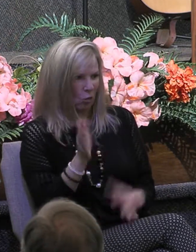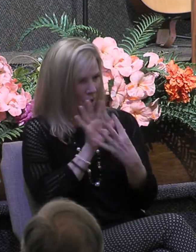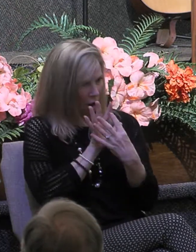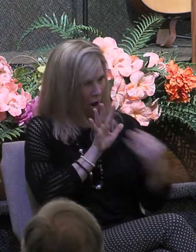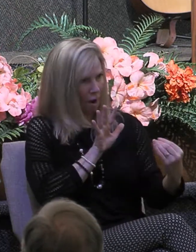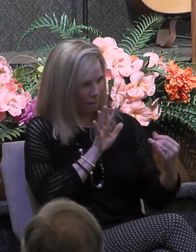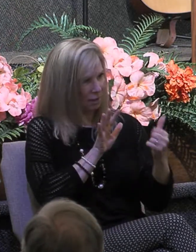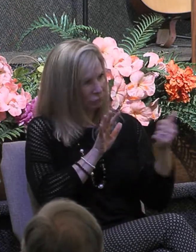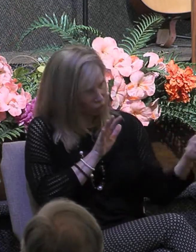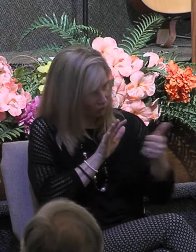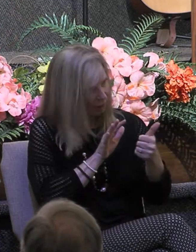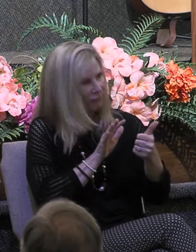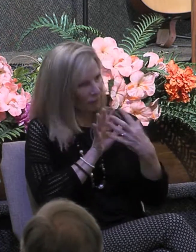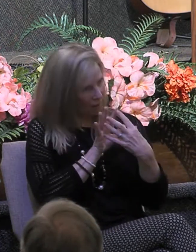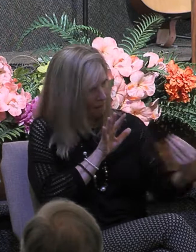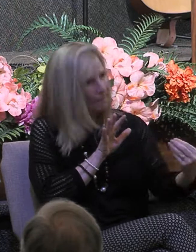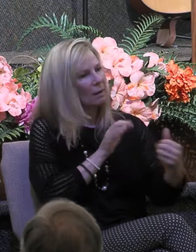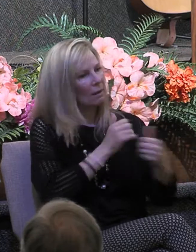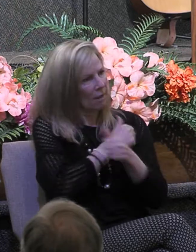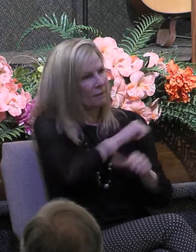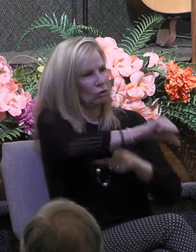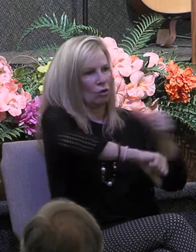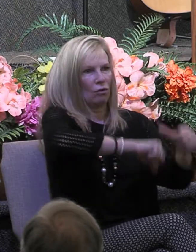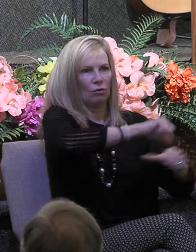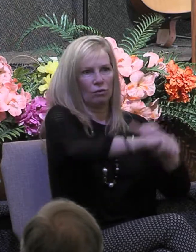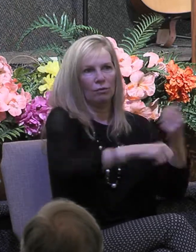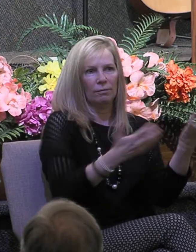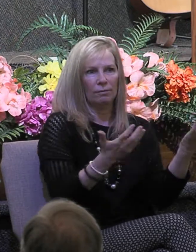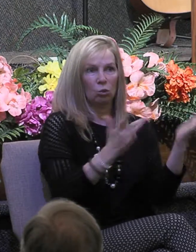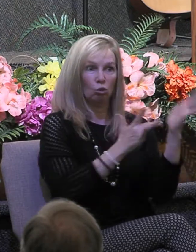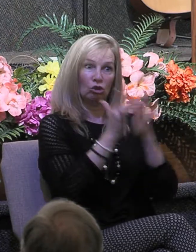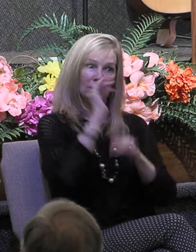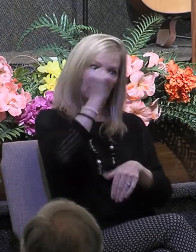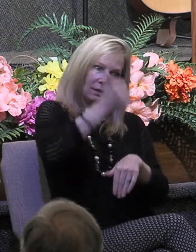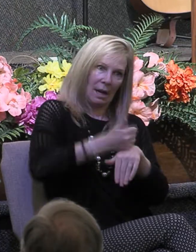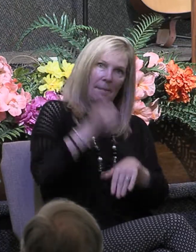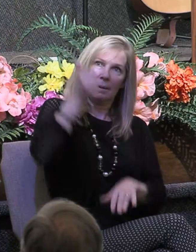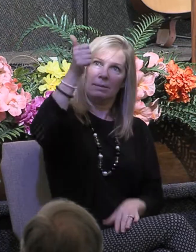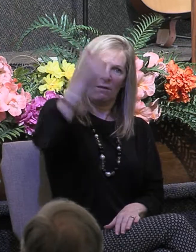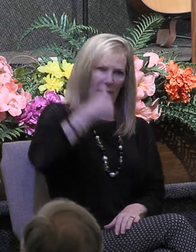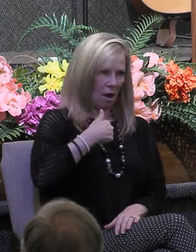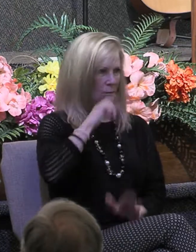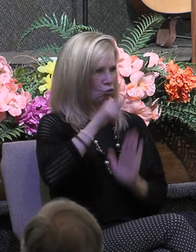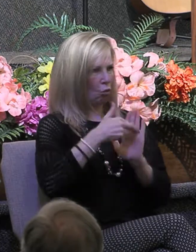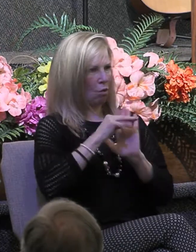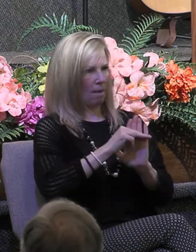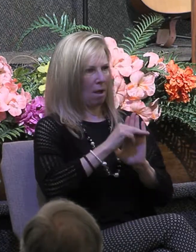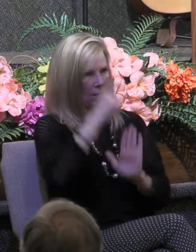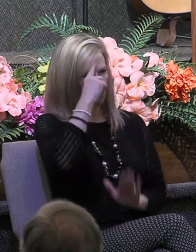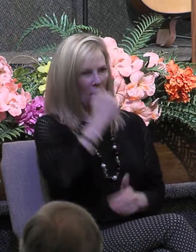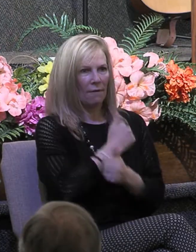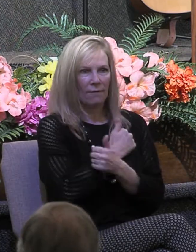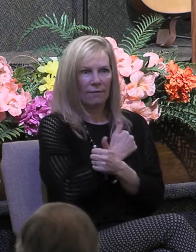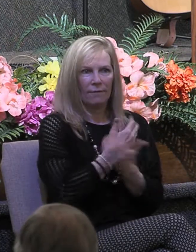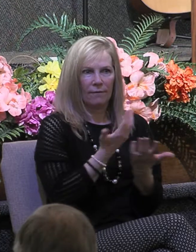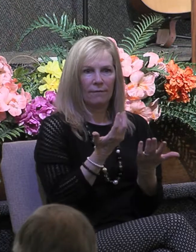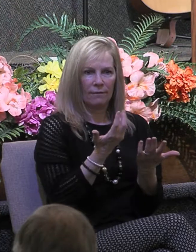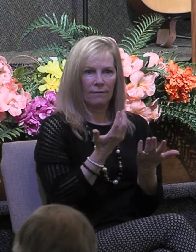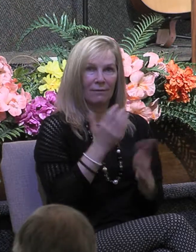Jesus established himself as the model of love that we are to follow. And his love is